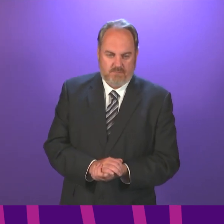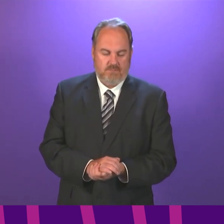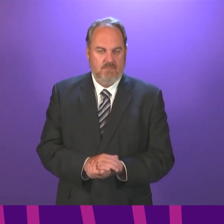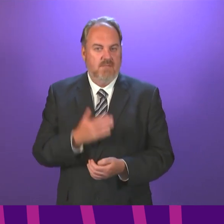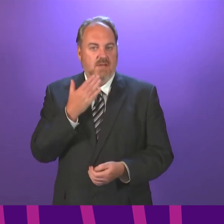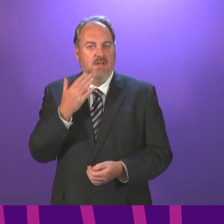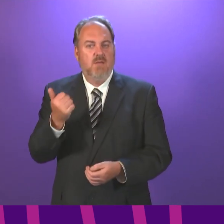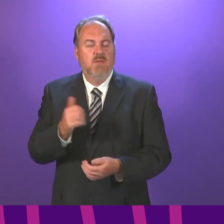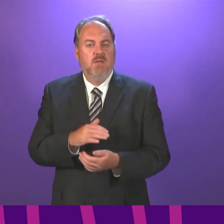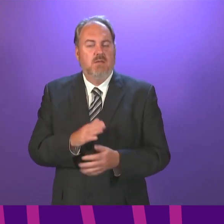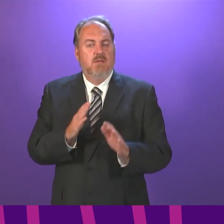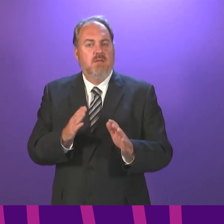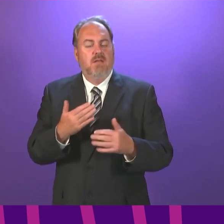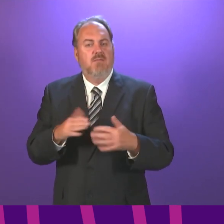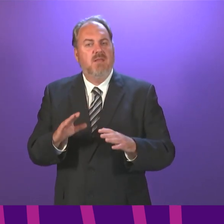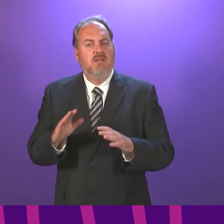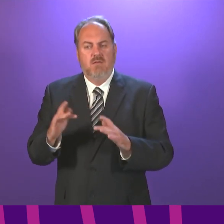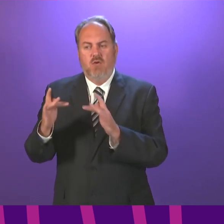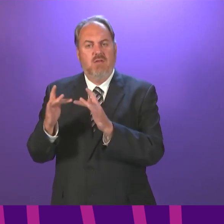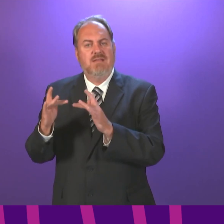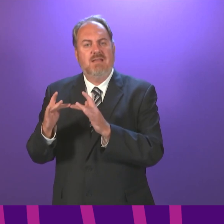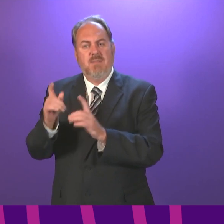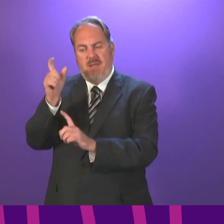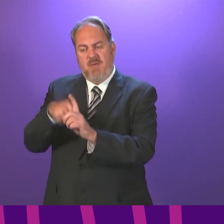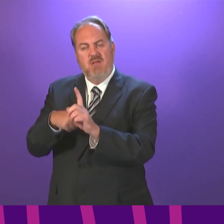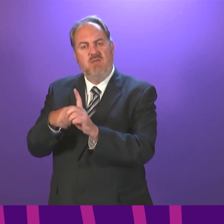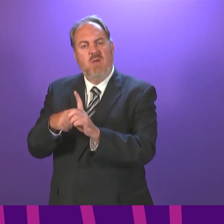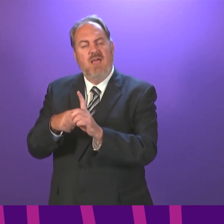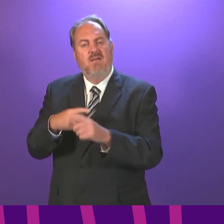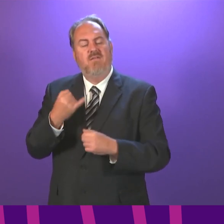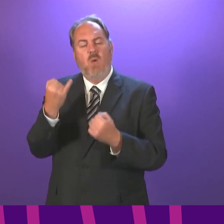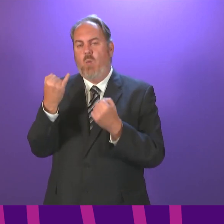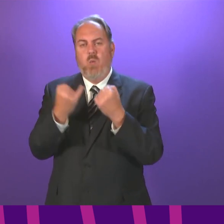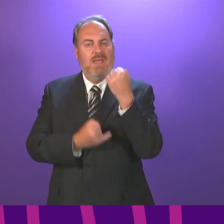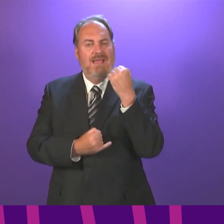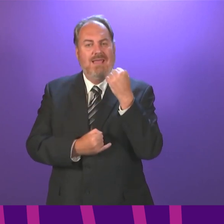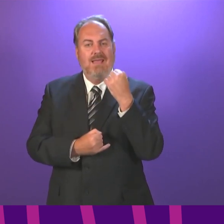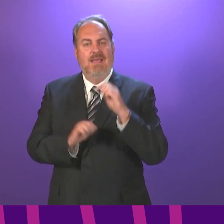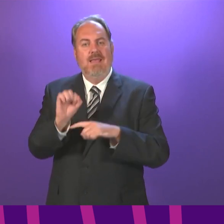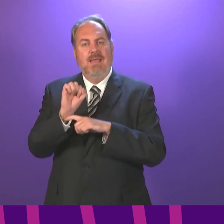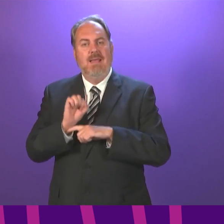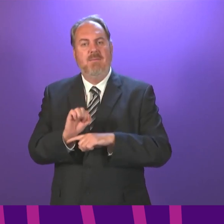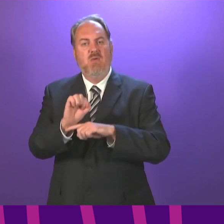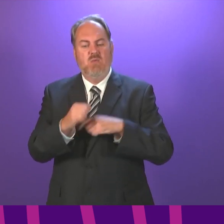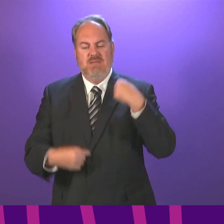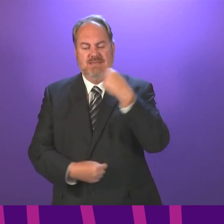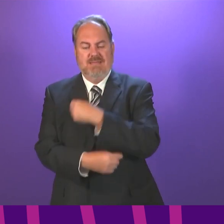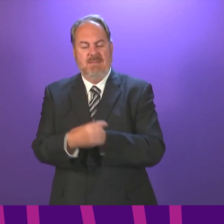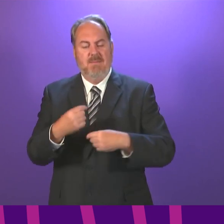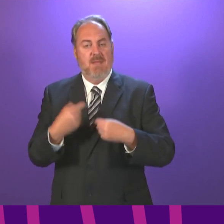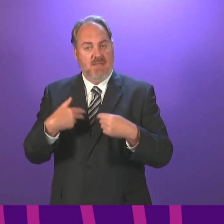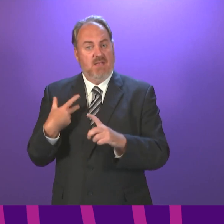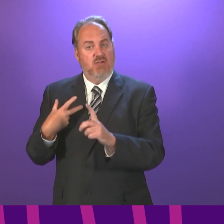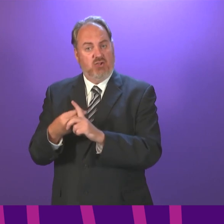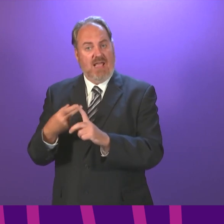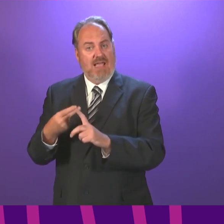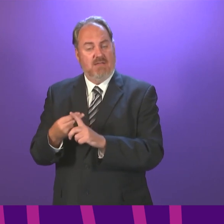thank you, presenting officer. I have been contacted by immunosuppressed constituents who have received both doses of the COVID vaccination. They have raised